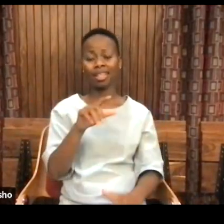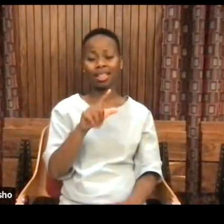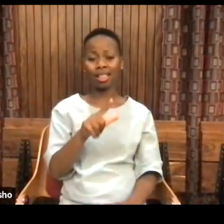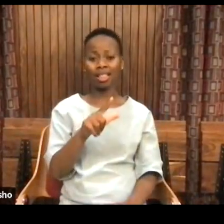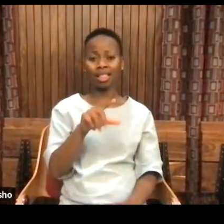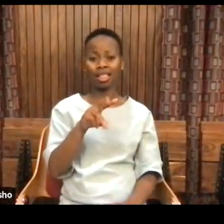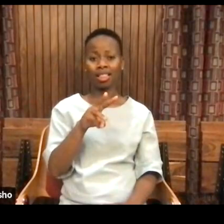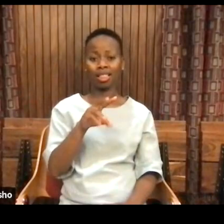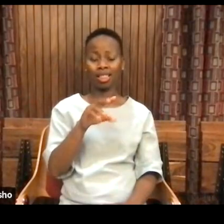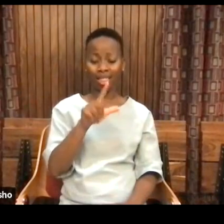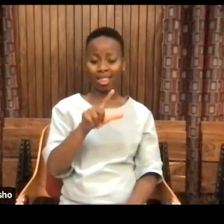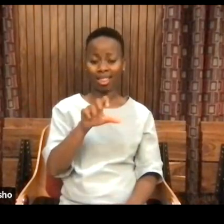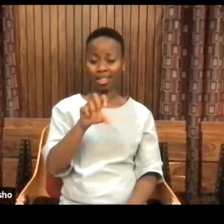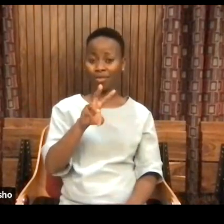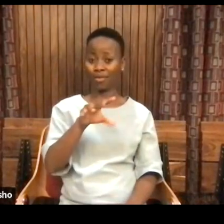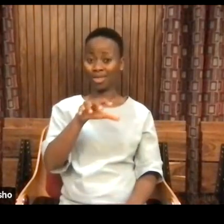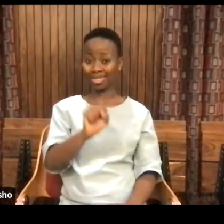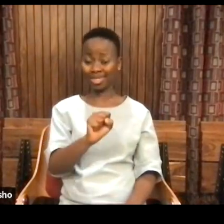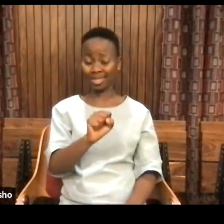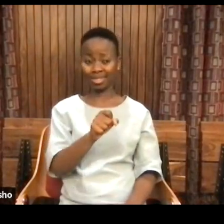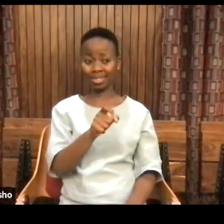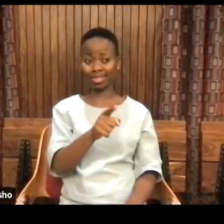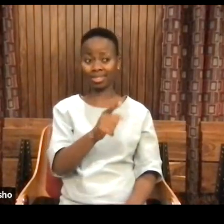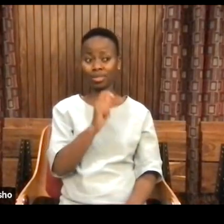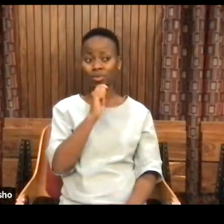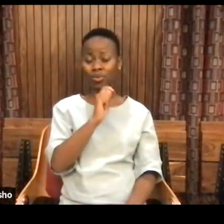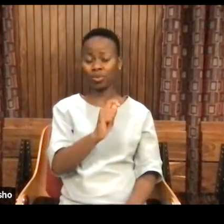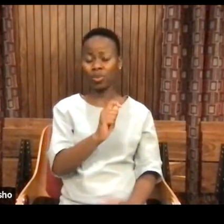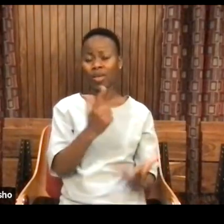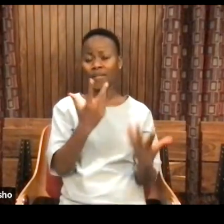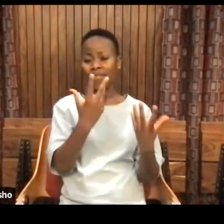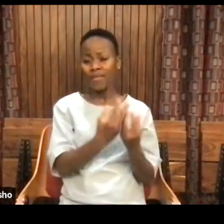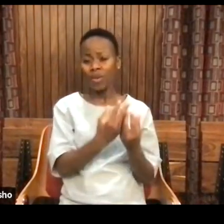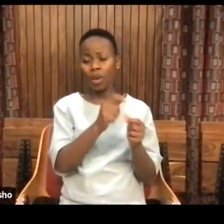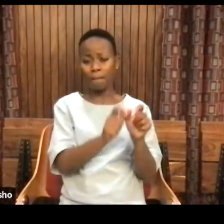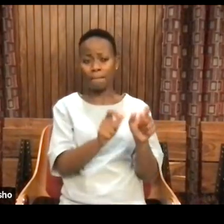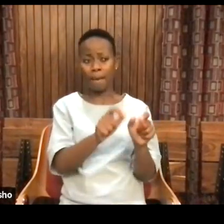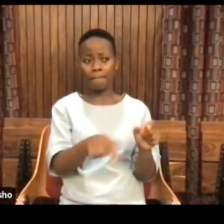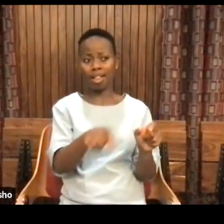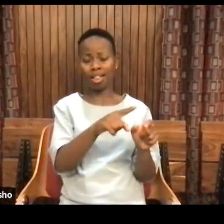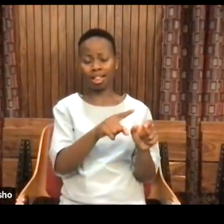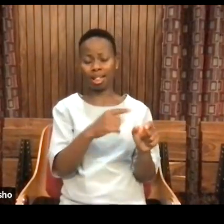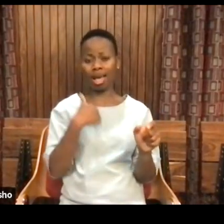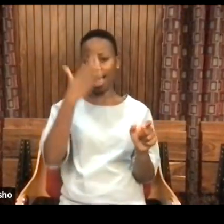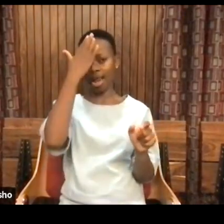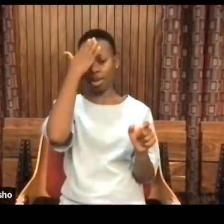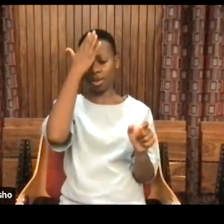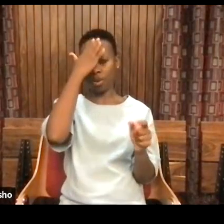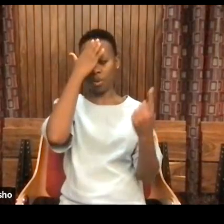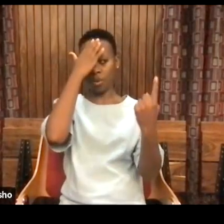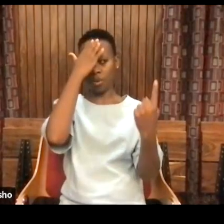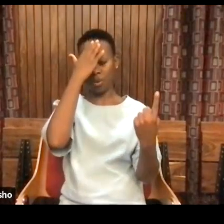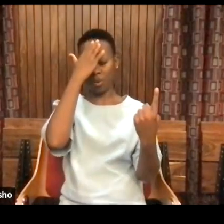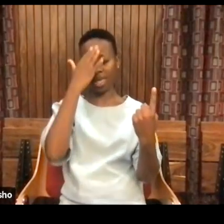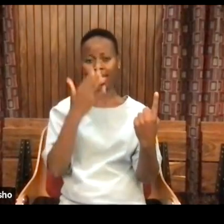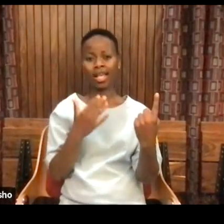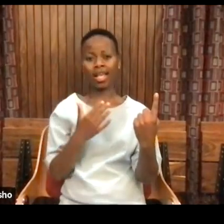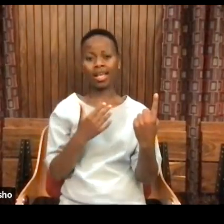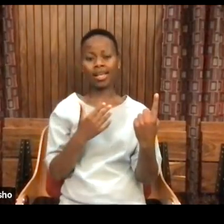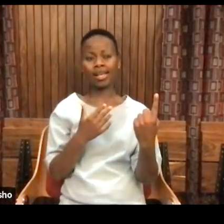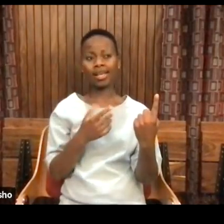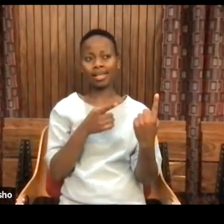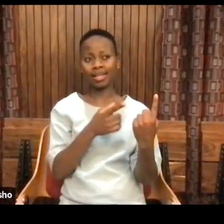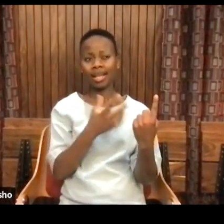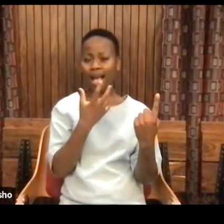is, is one of the very few speakers and philosophers that I know that